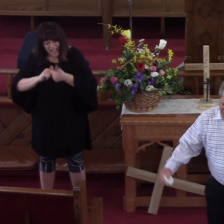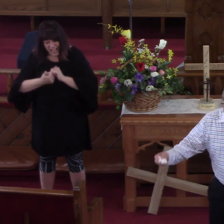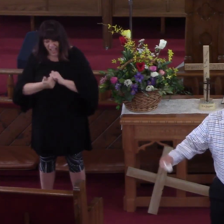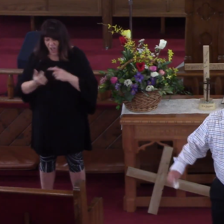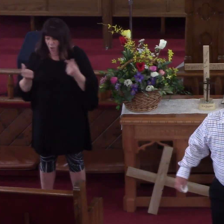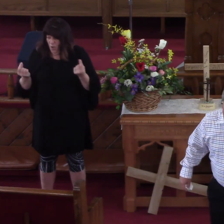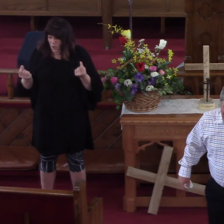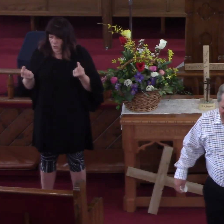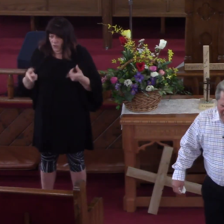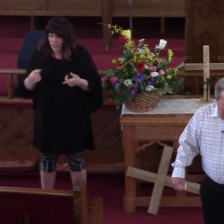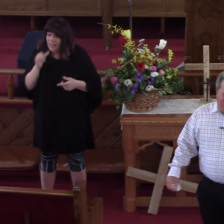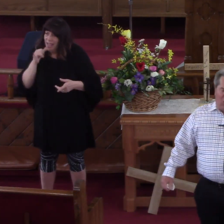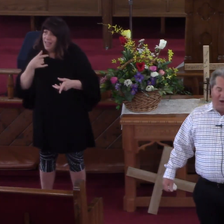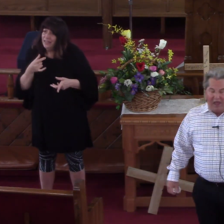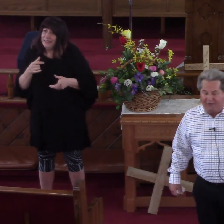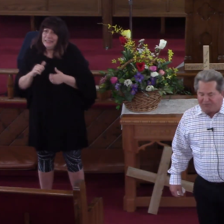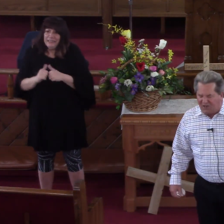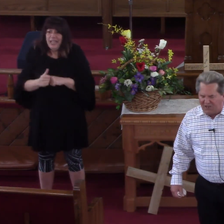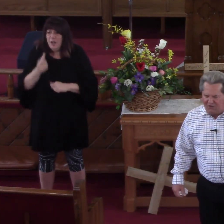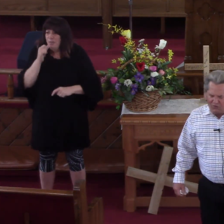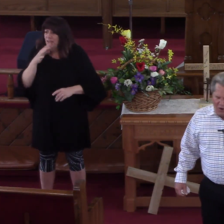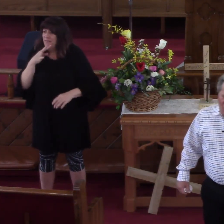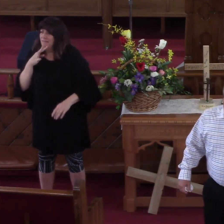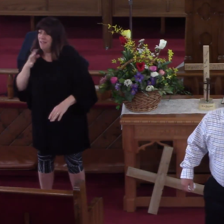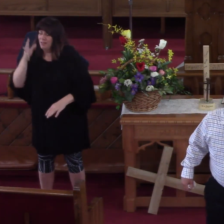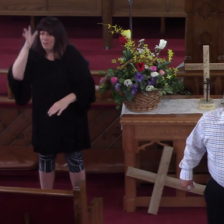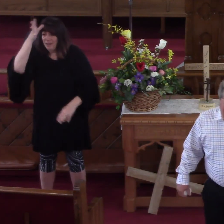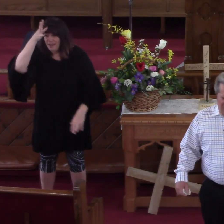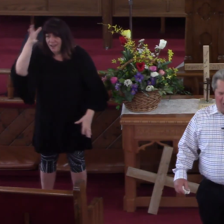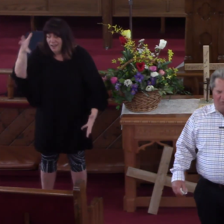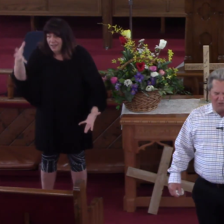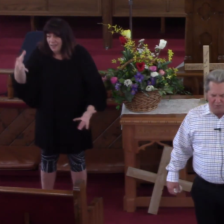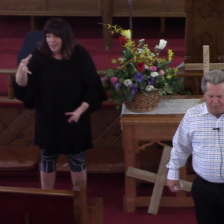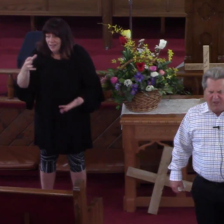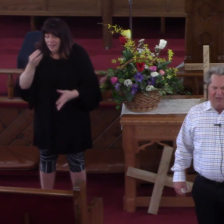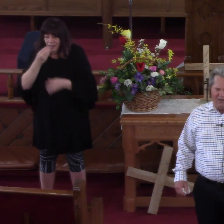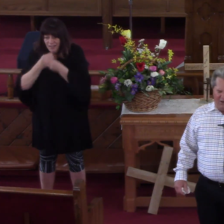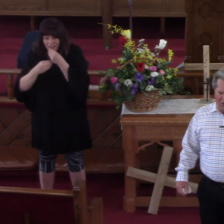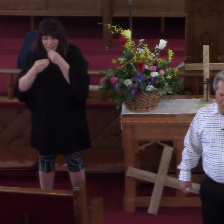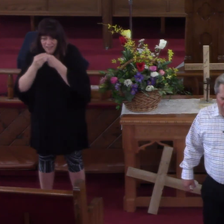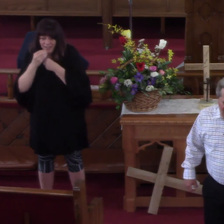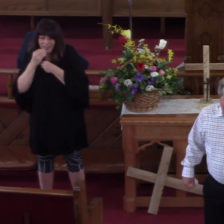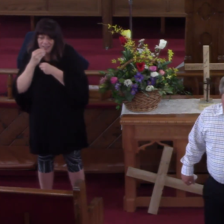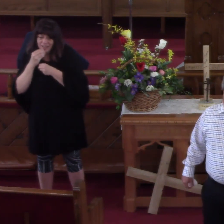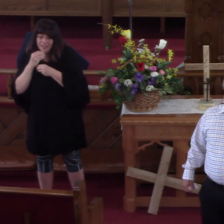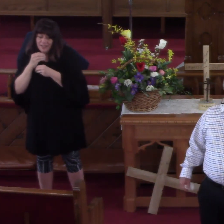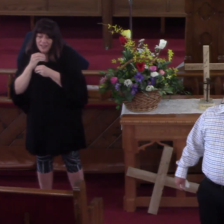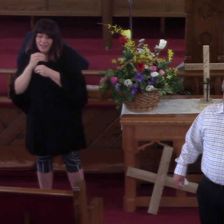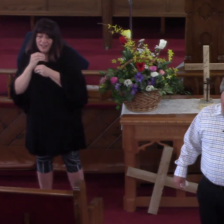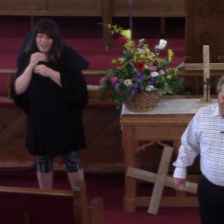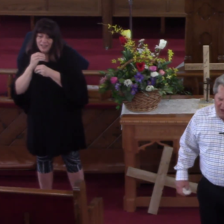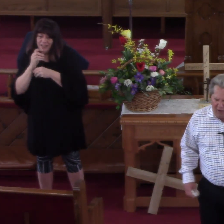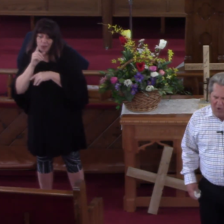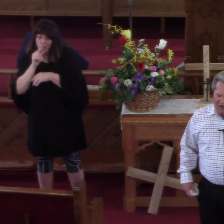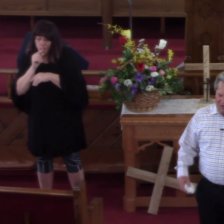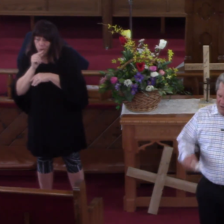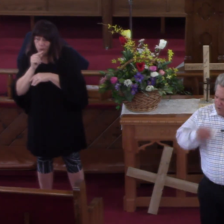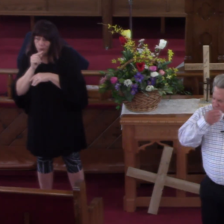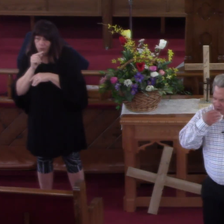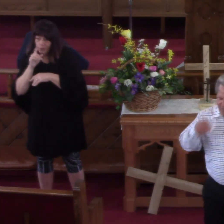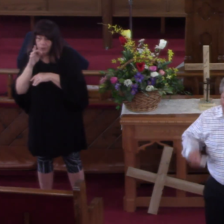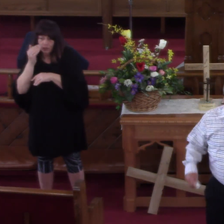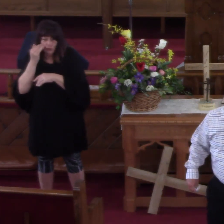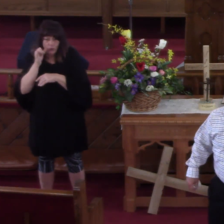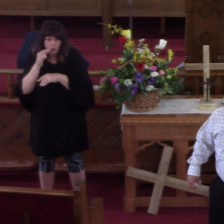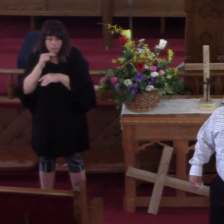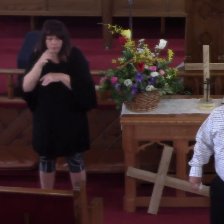face my dad? I'm going to have to eat crow. I thought I was so big and could do just anything that I wanted to